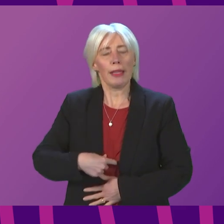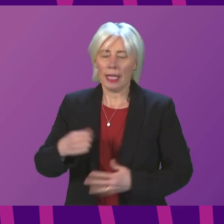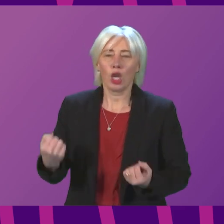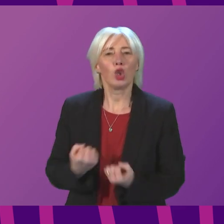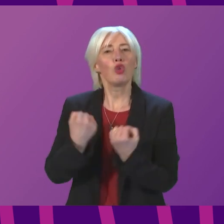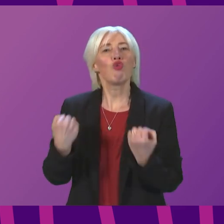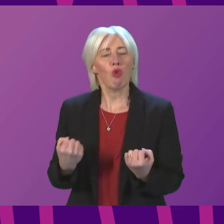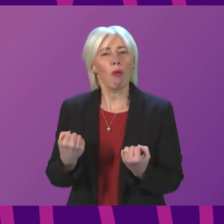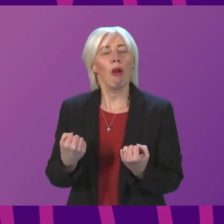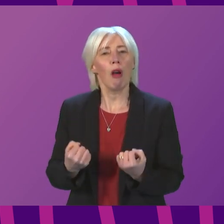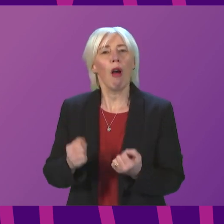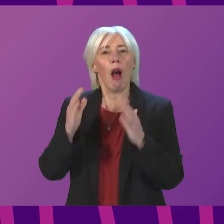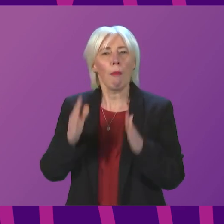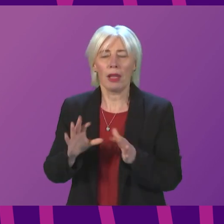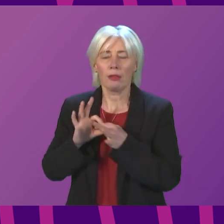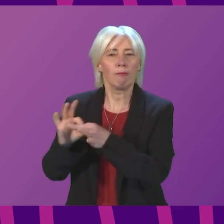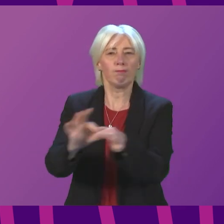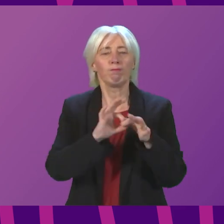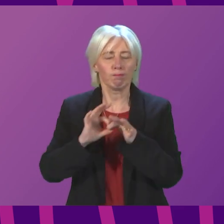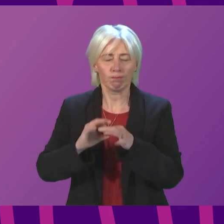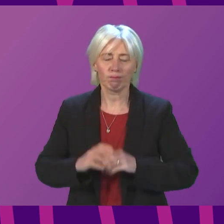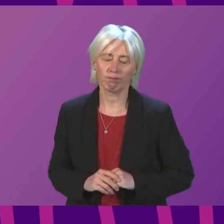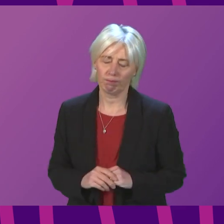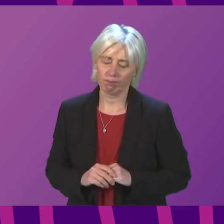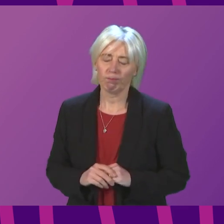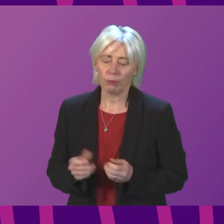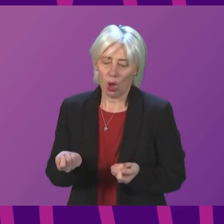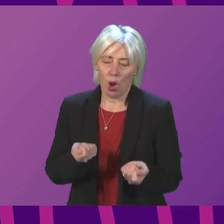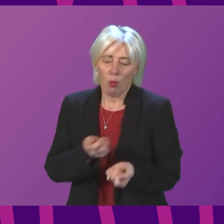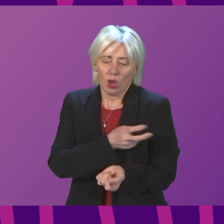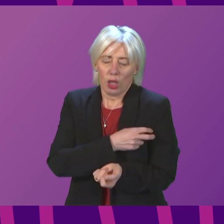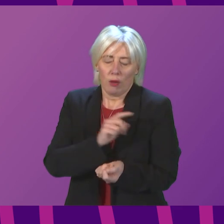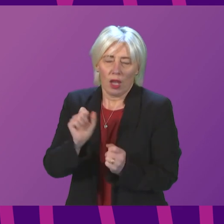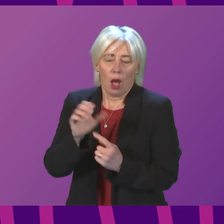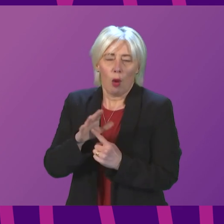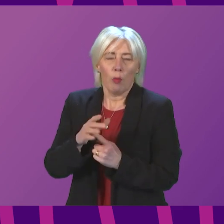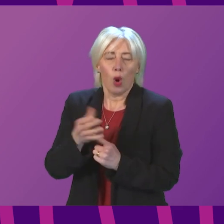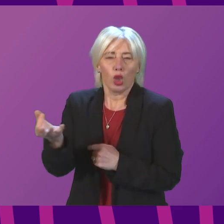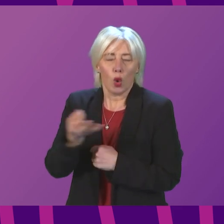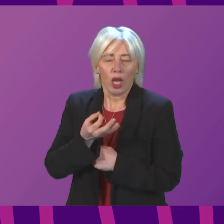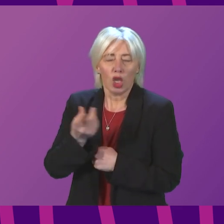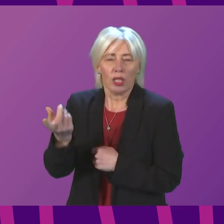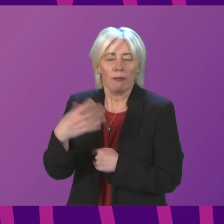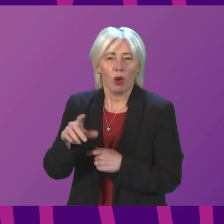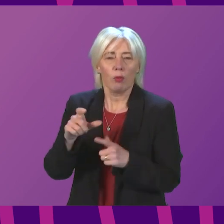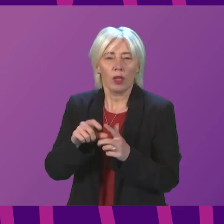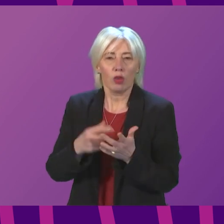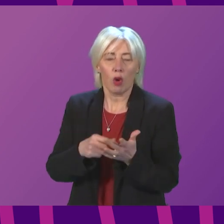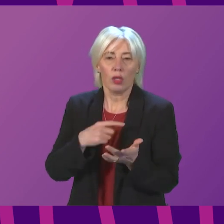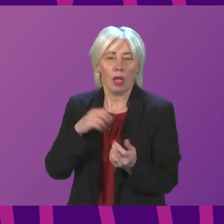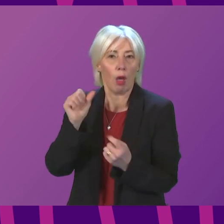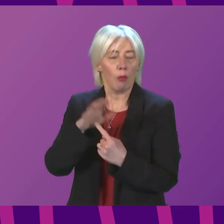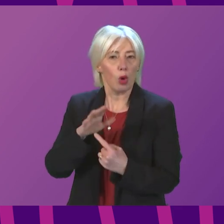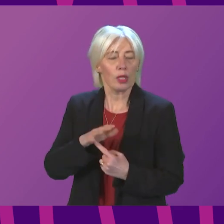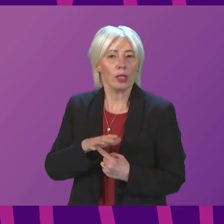and must always unite us. Presiding off, so let me turn to the important question. On all of these questions, let me say, and I hope it is a point